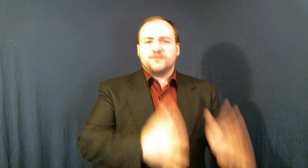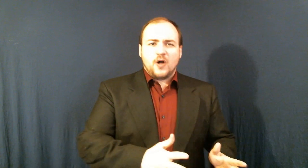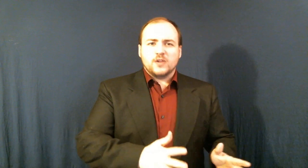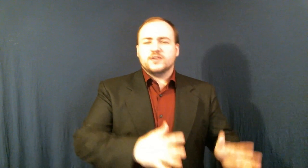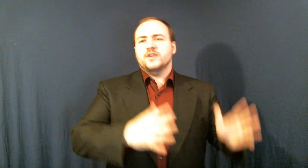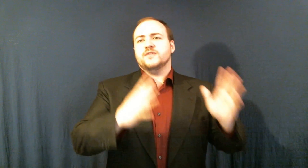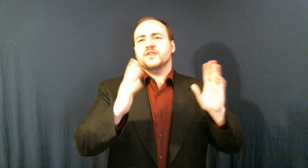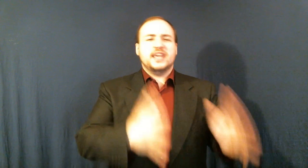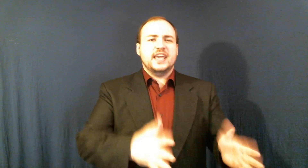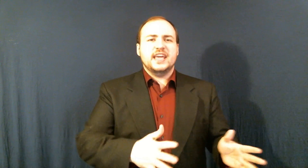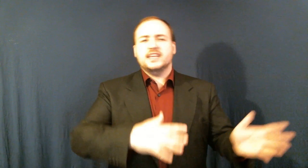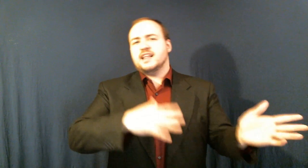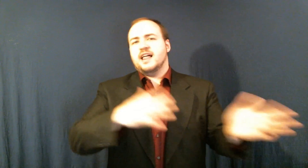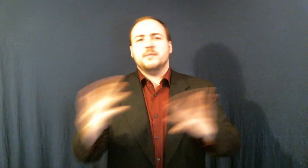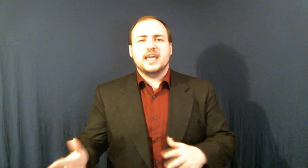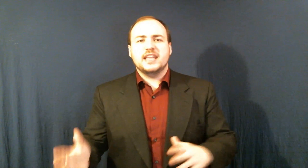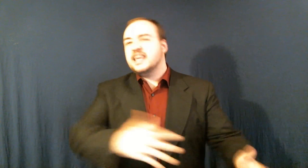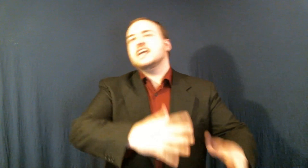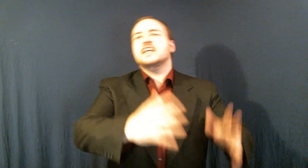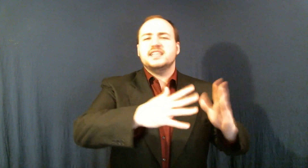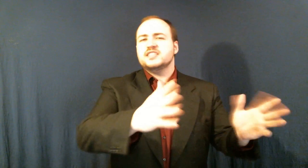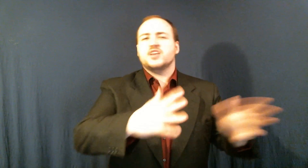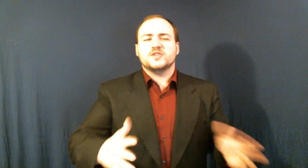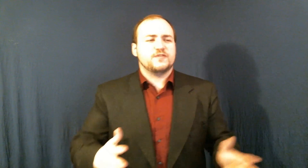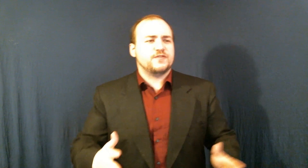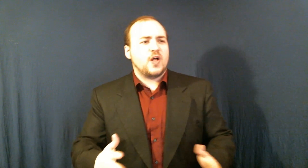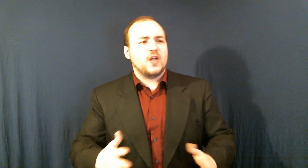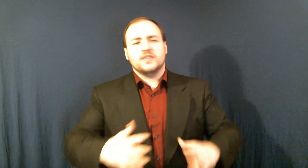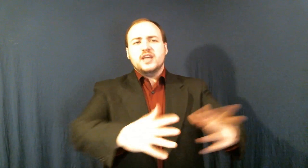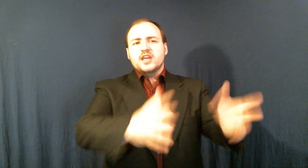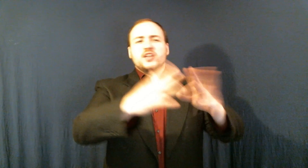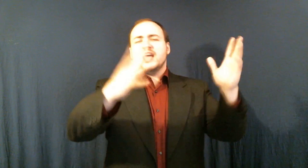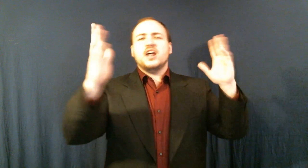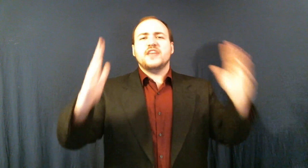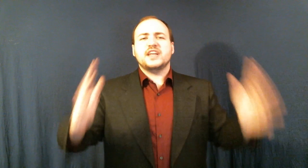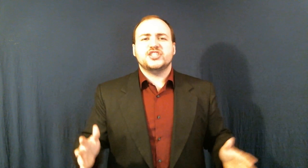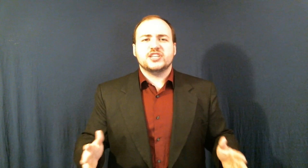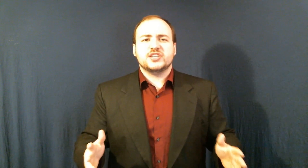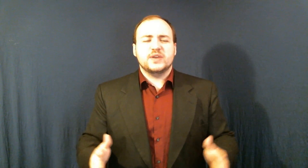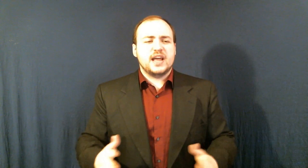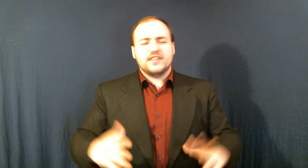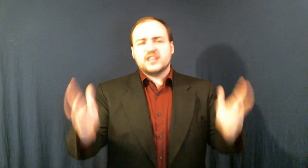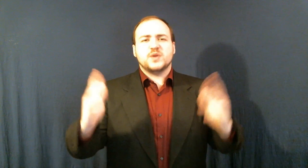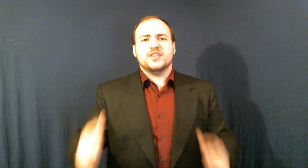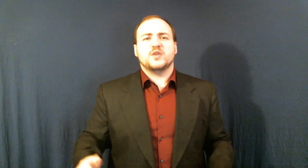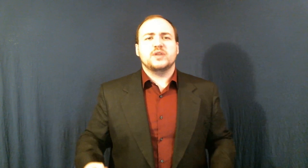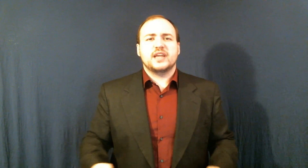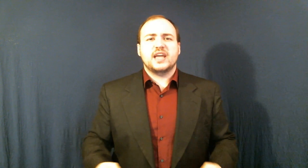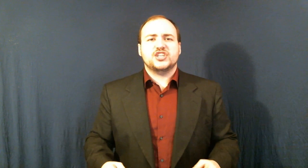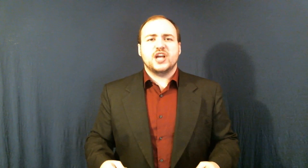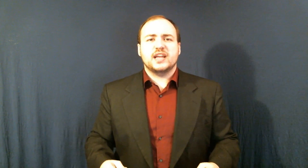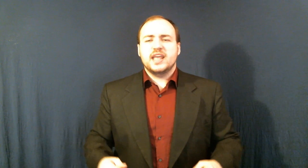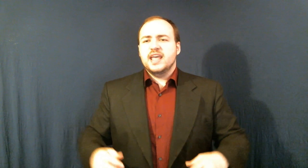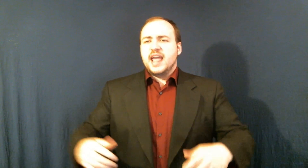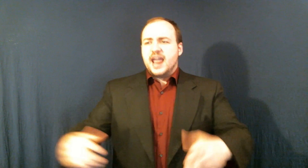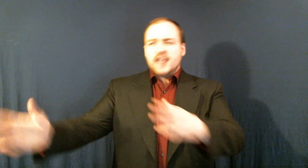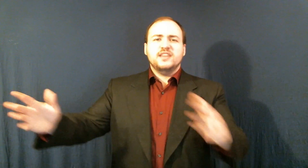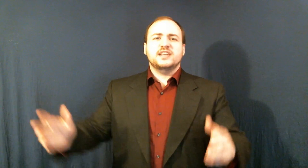at fault for the kid climbing in. The kid is also at fault and all that shit's going down and that's why the gorilla got shot. And then